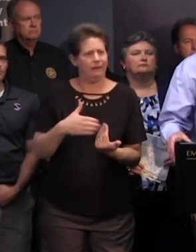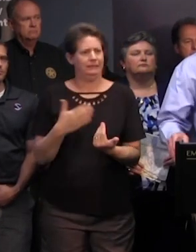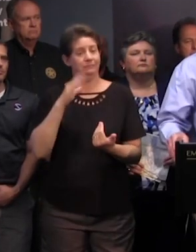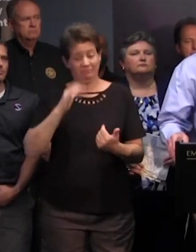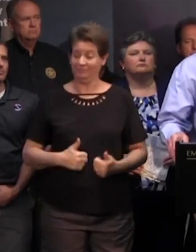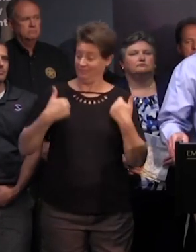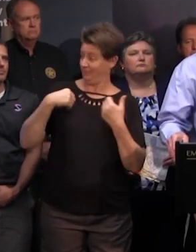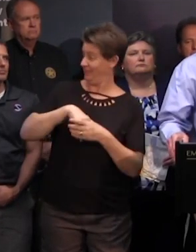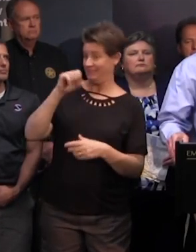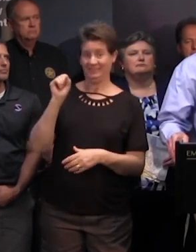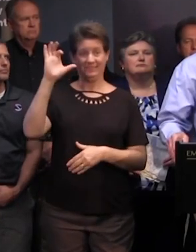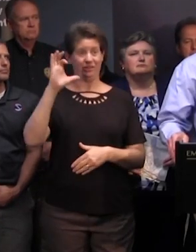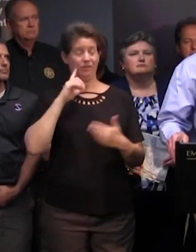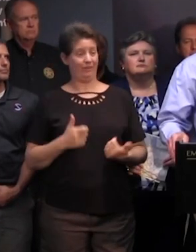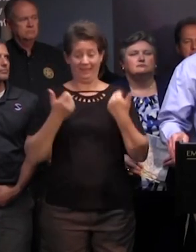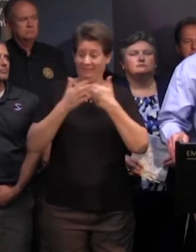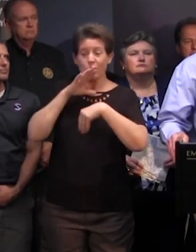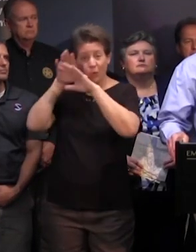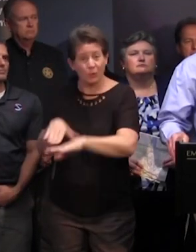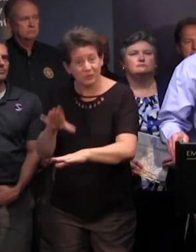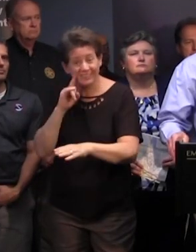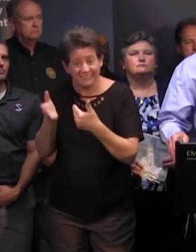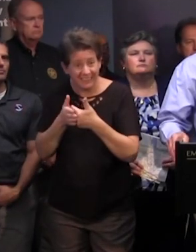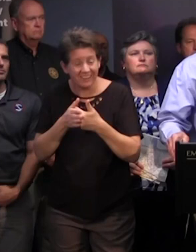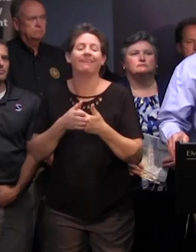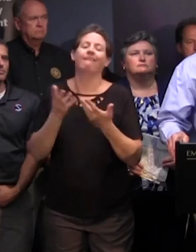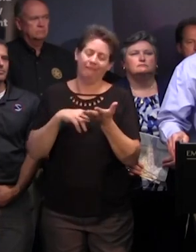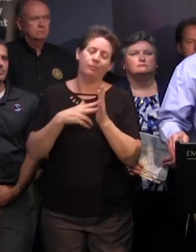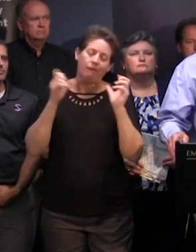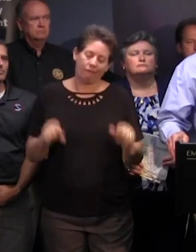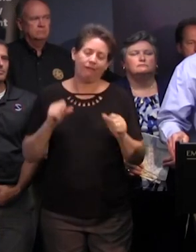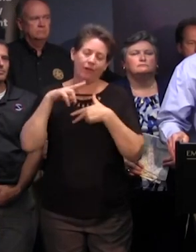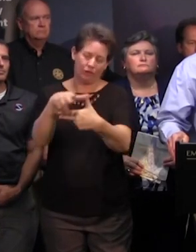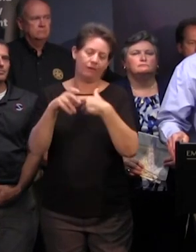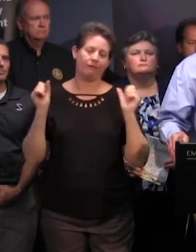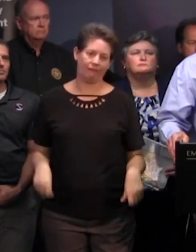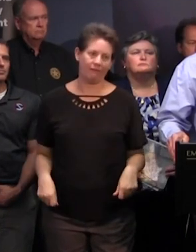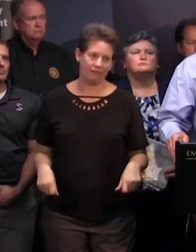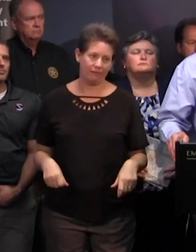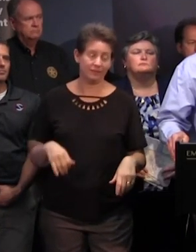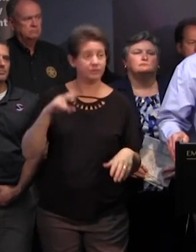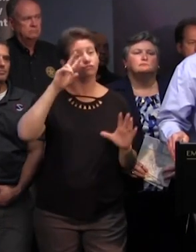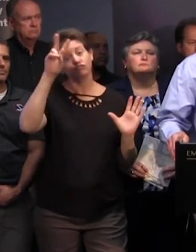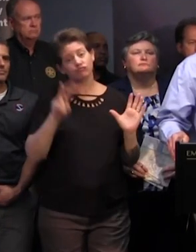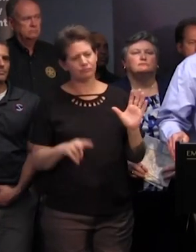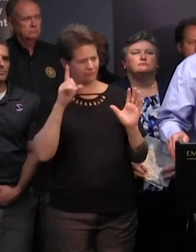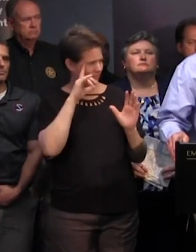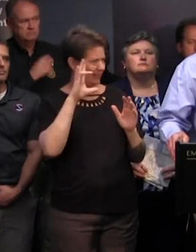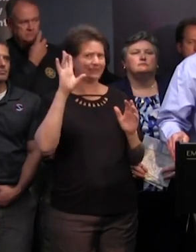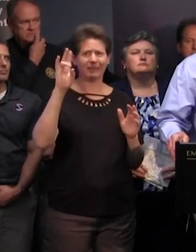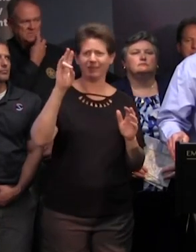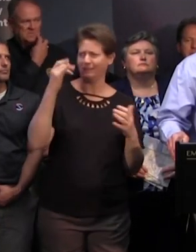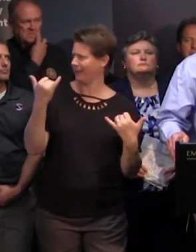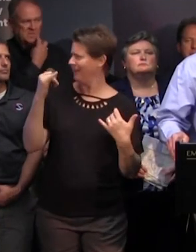in south carolina means where you're living by the ocean and if you're by the ocean you have a chance of a hurricane and if you look at those maps you think i think there's seven of them